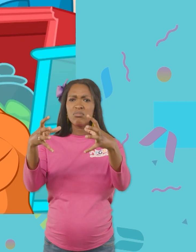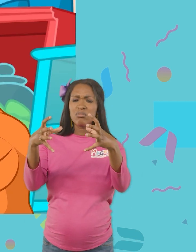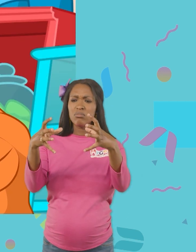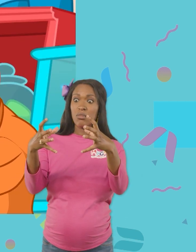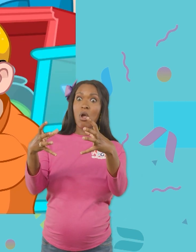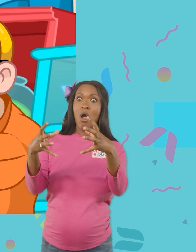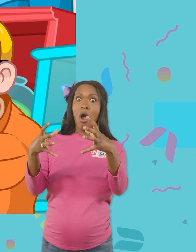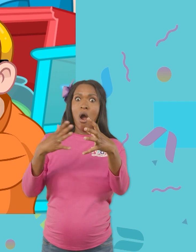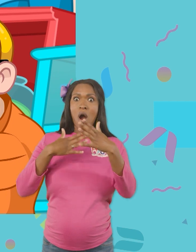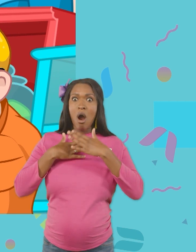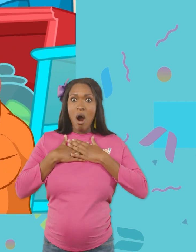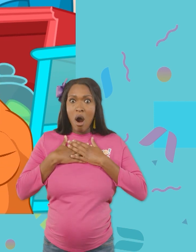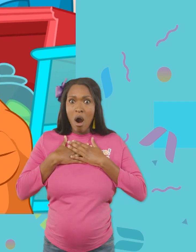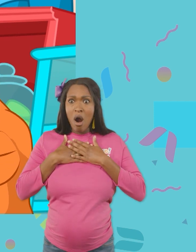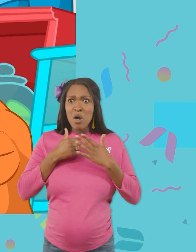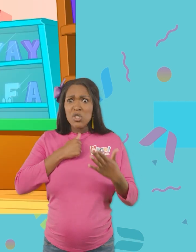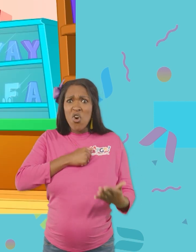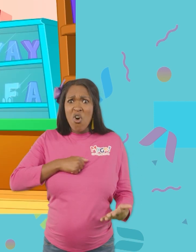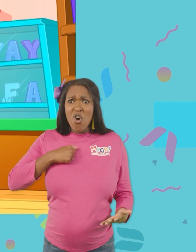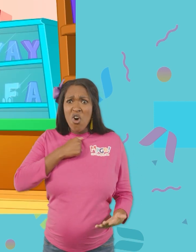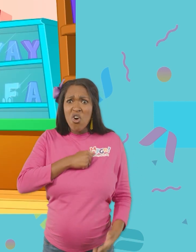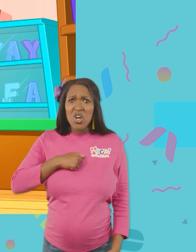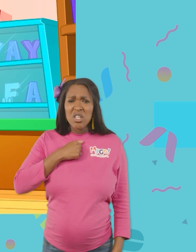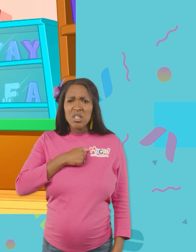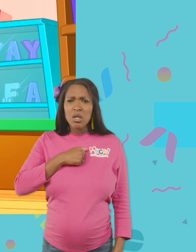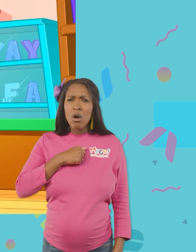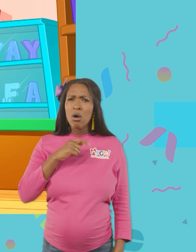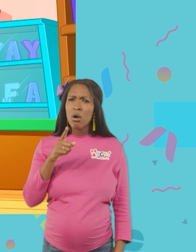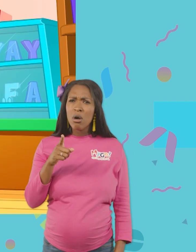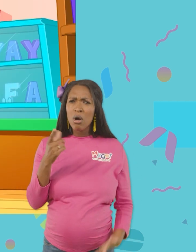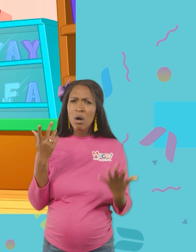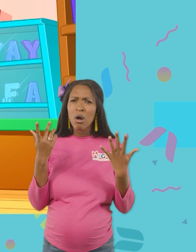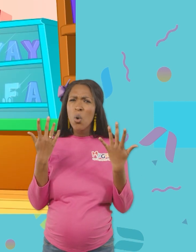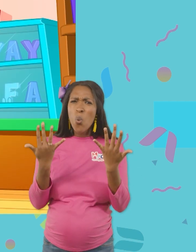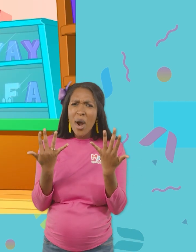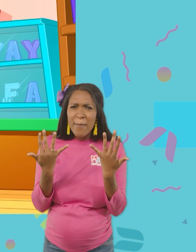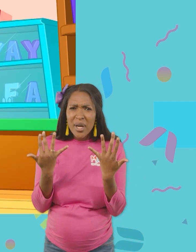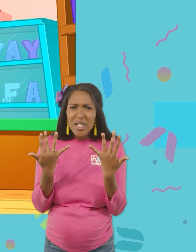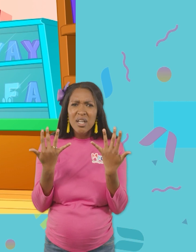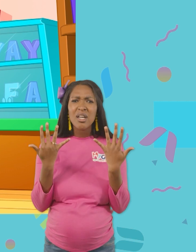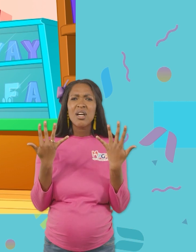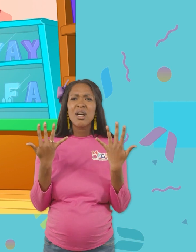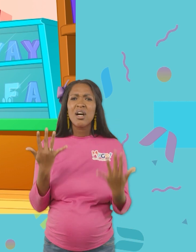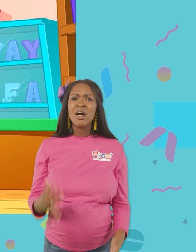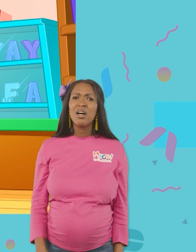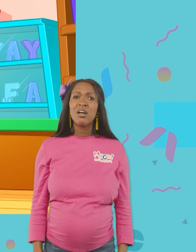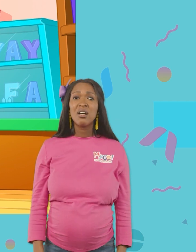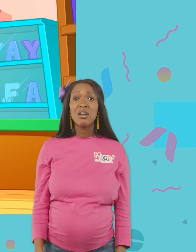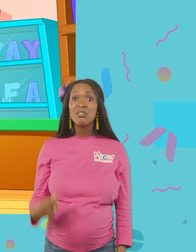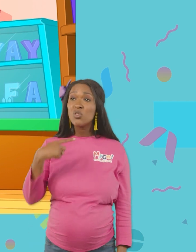Oh, no. I'm so sorry, Morph- Hey, wait a minute. See?